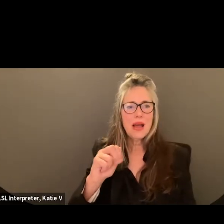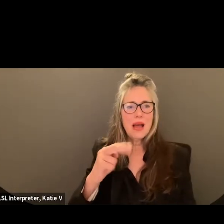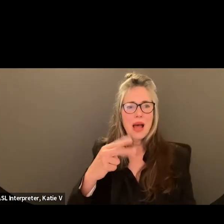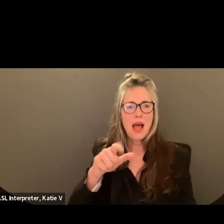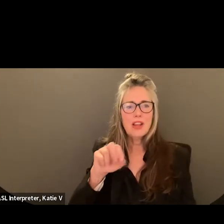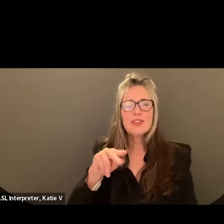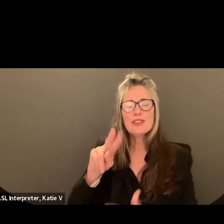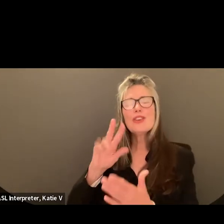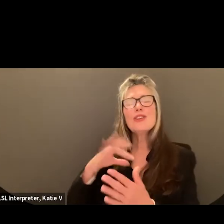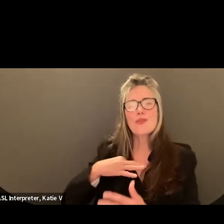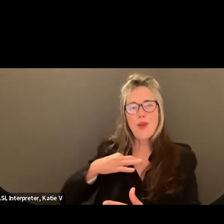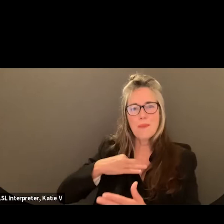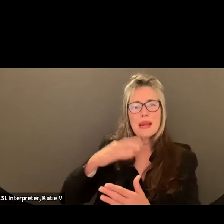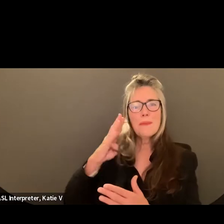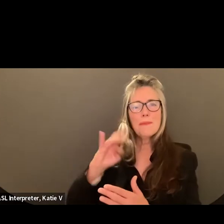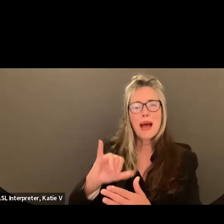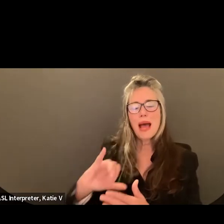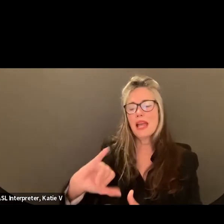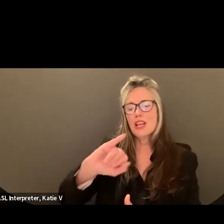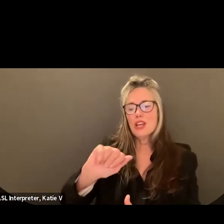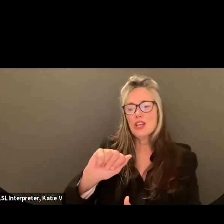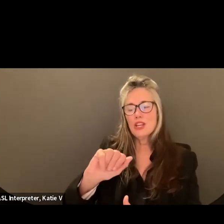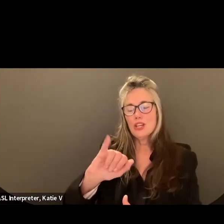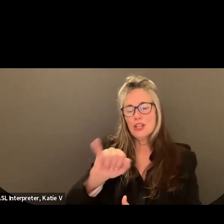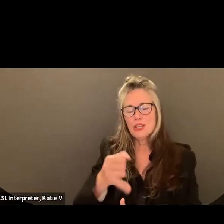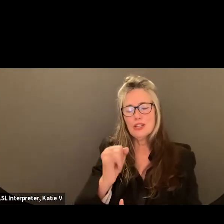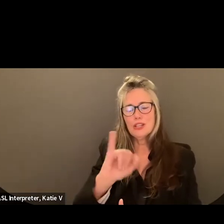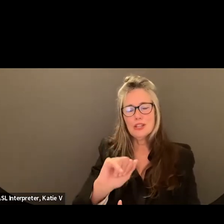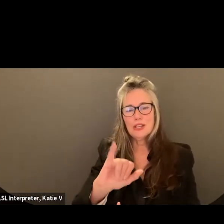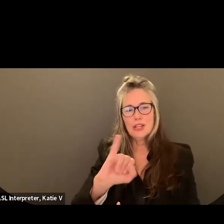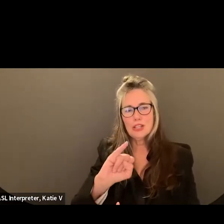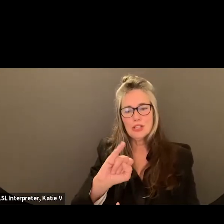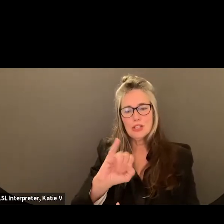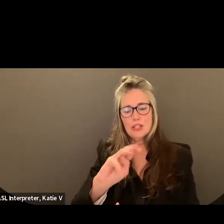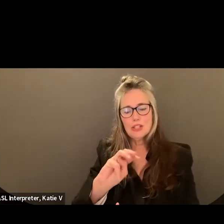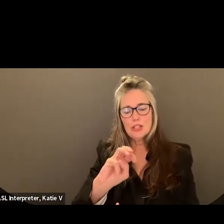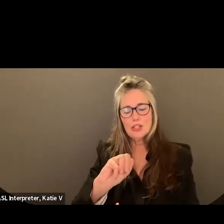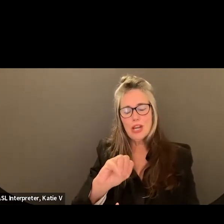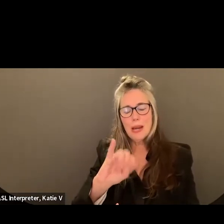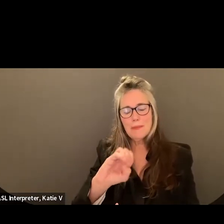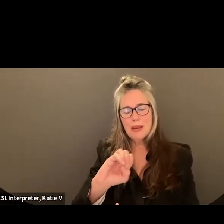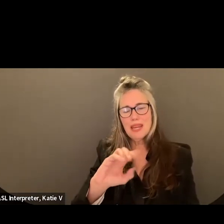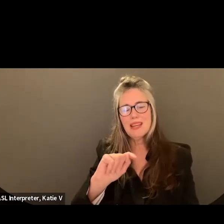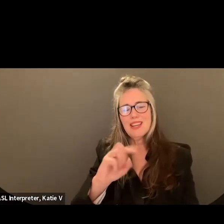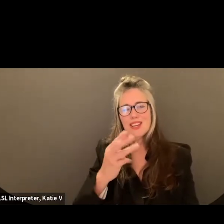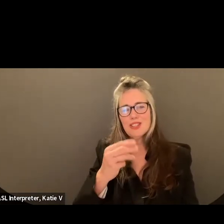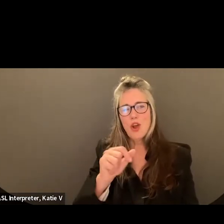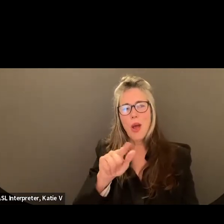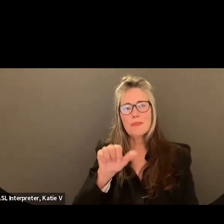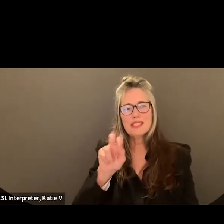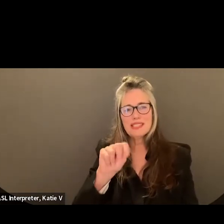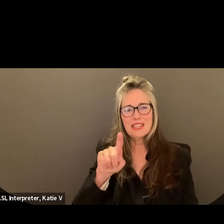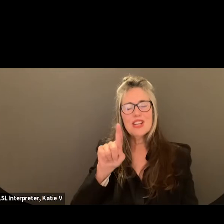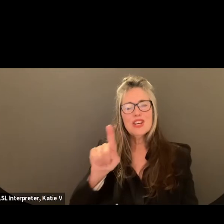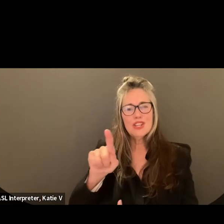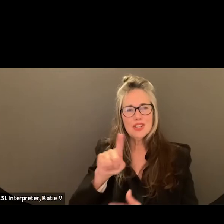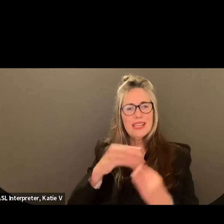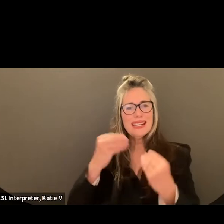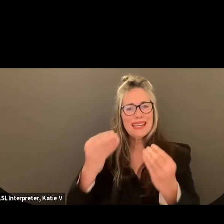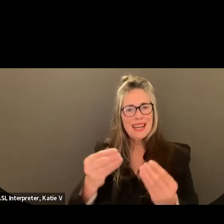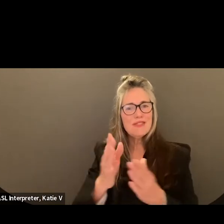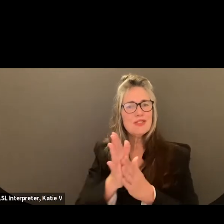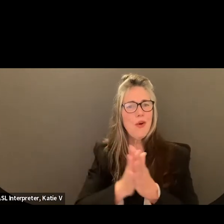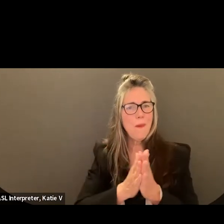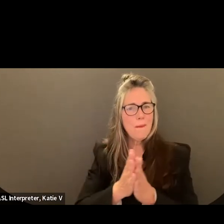she teaches students who are brand new to the country, often accommodating an overflow and does so with compassion,